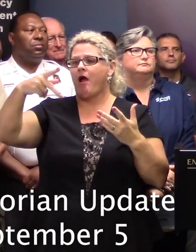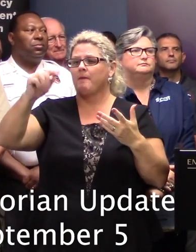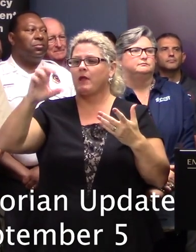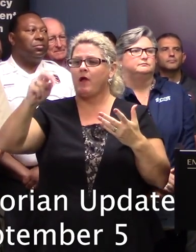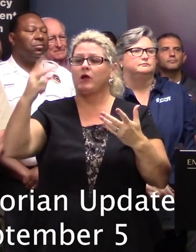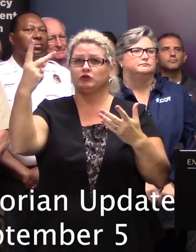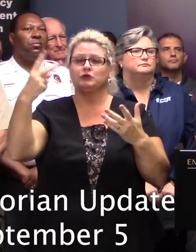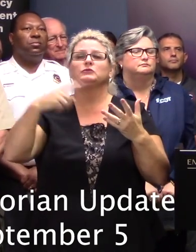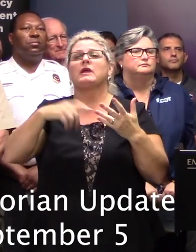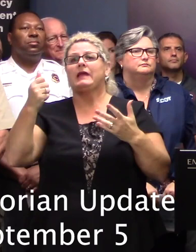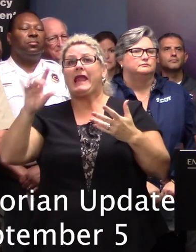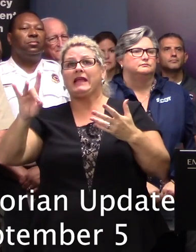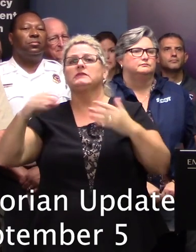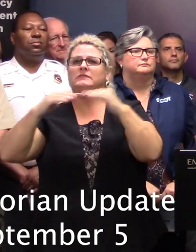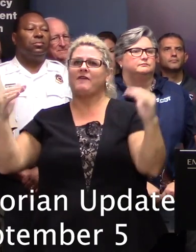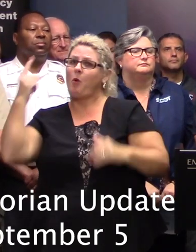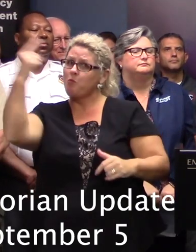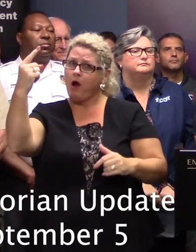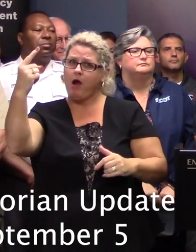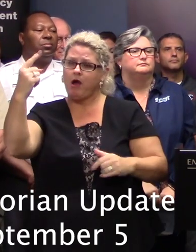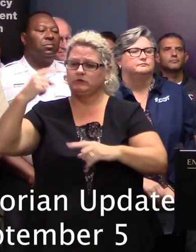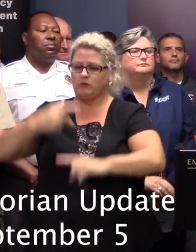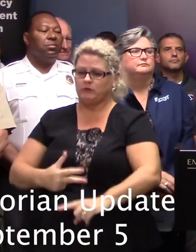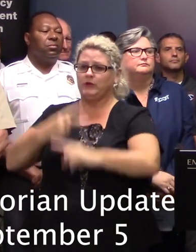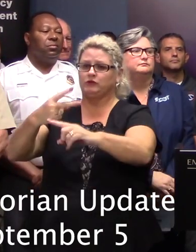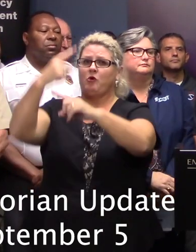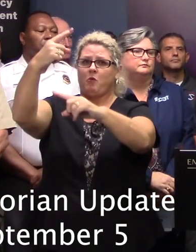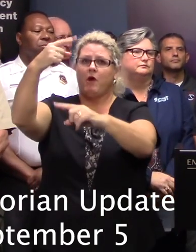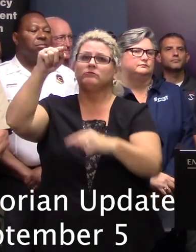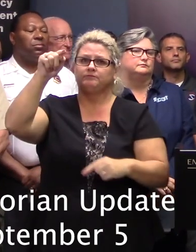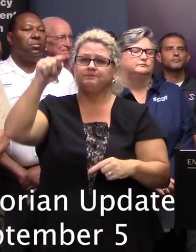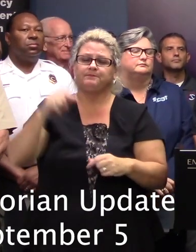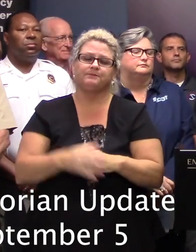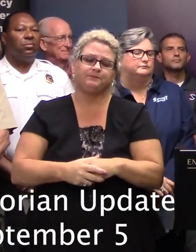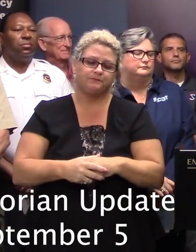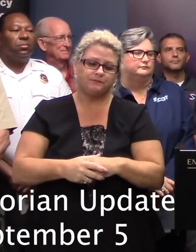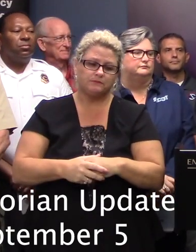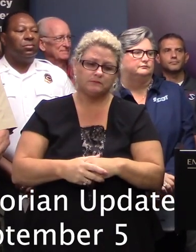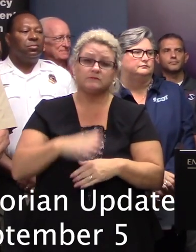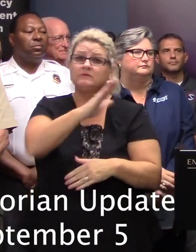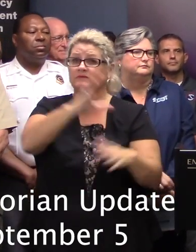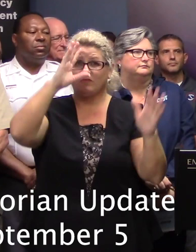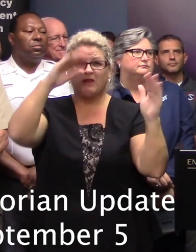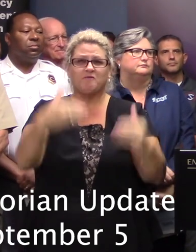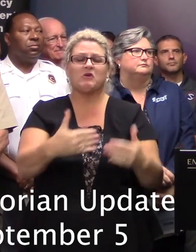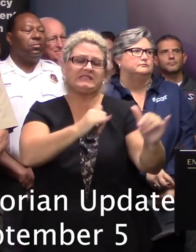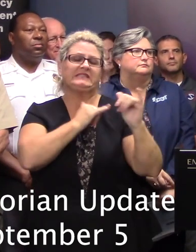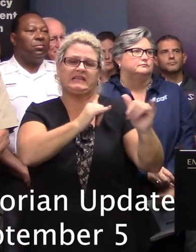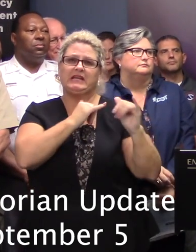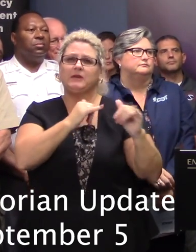19 of them are at OpCon 1, which is the highest, greatest level, and that's operating condition. Their primary focus is similar to ours,